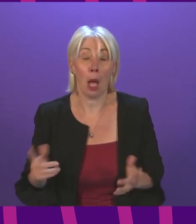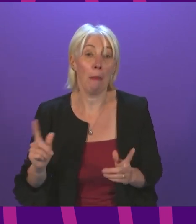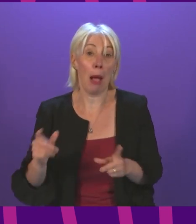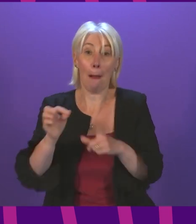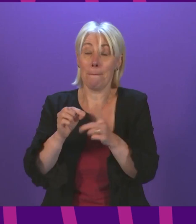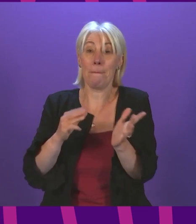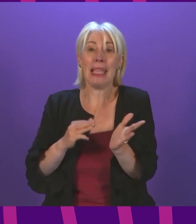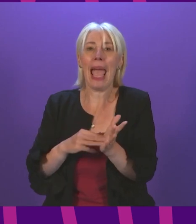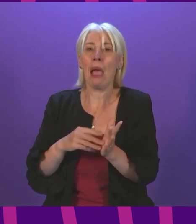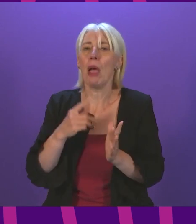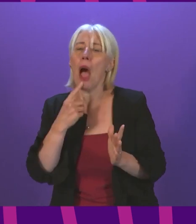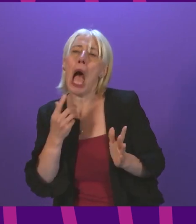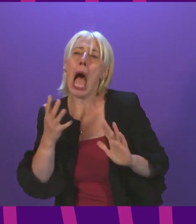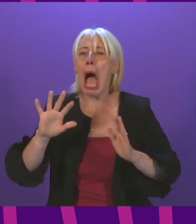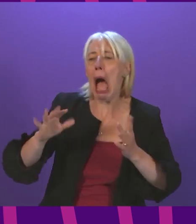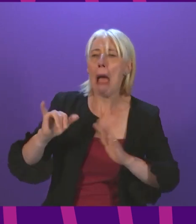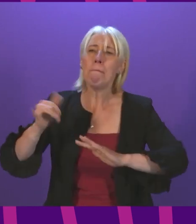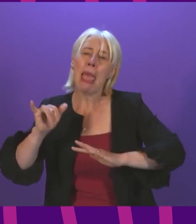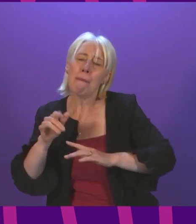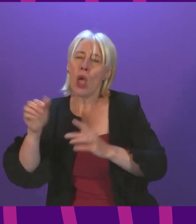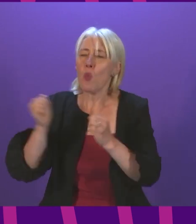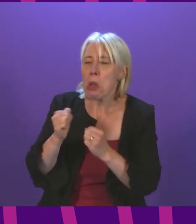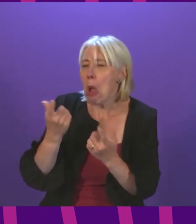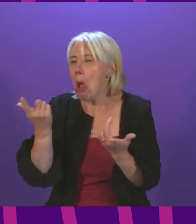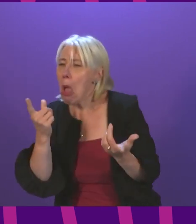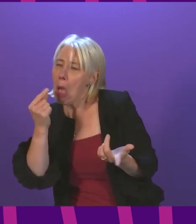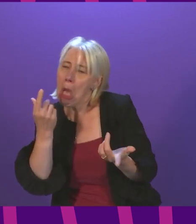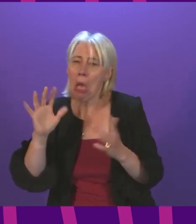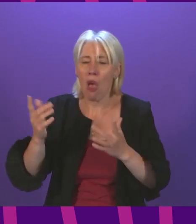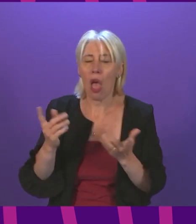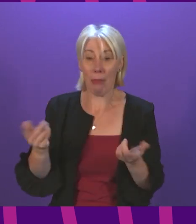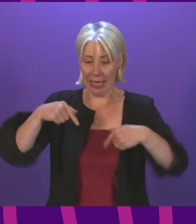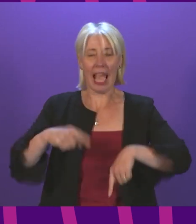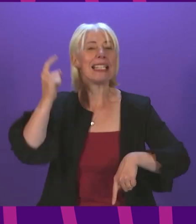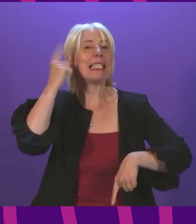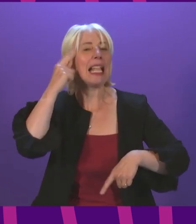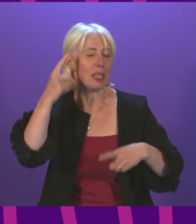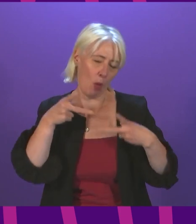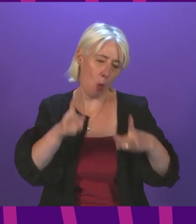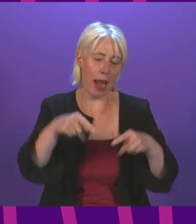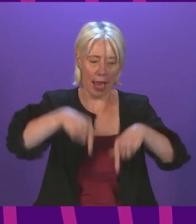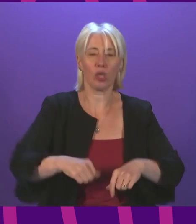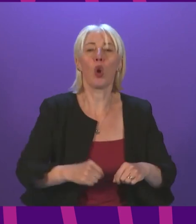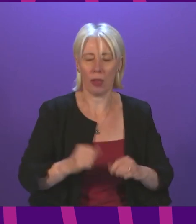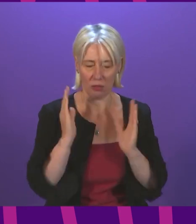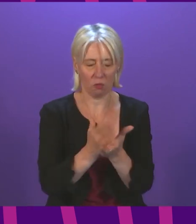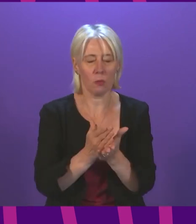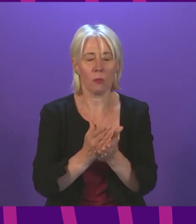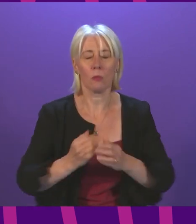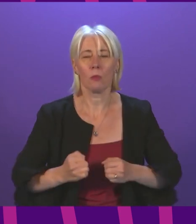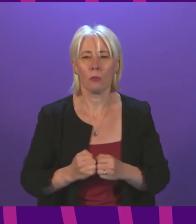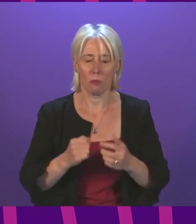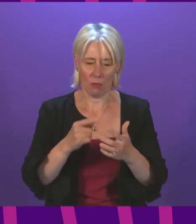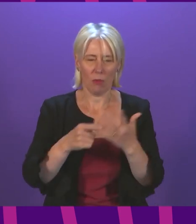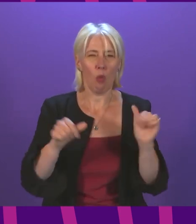Minister has not ruled it out over the winter months so we will continue to take the sensible way forward. Briefly on the other points I